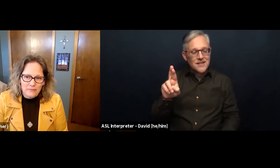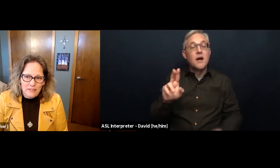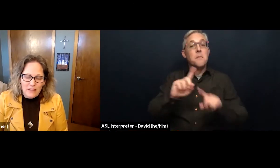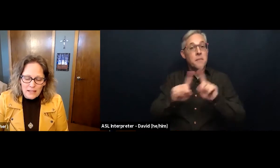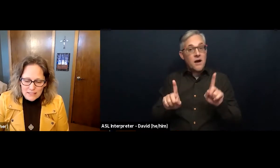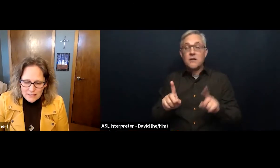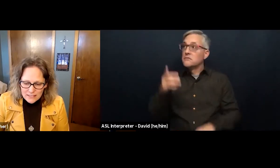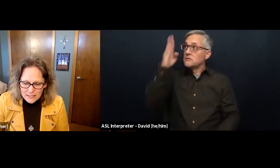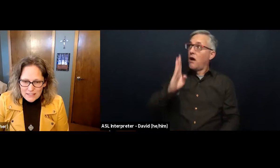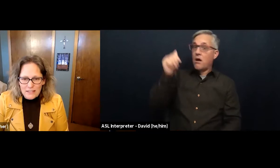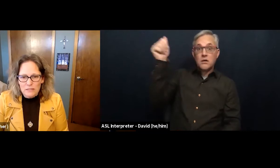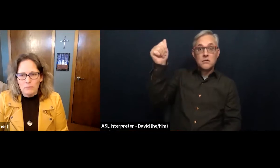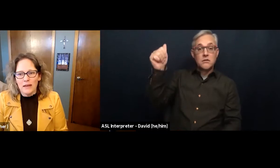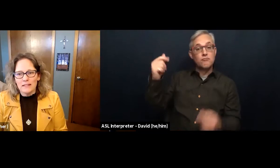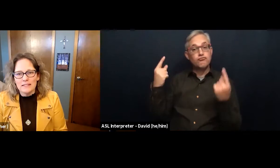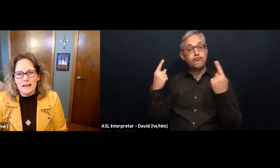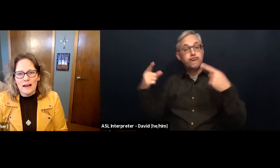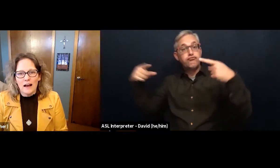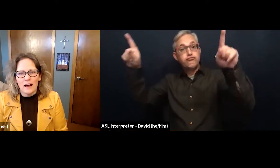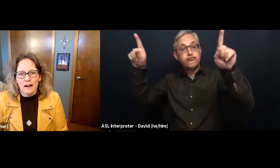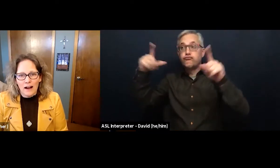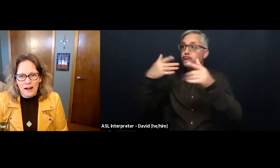That success depends on God.